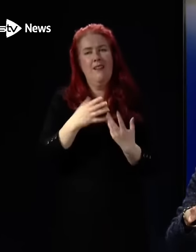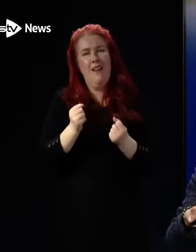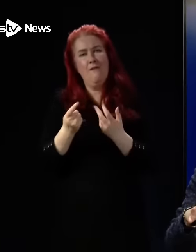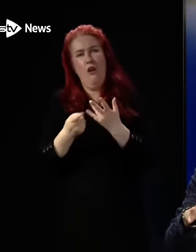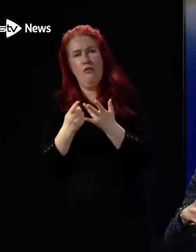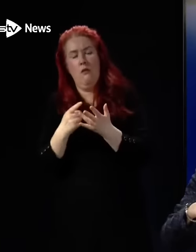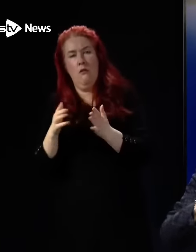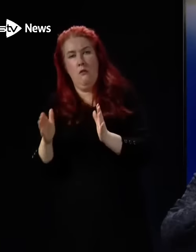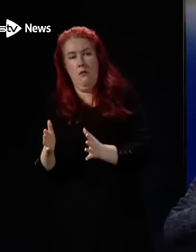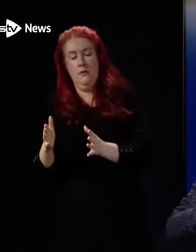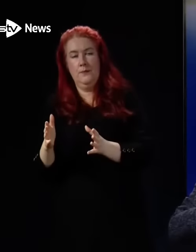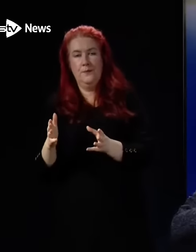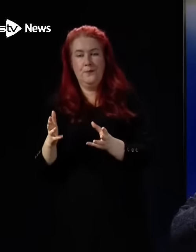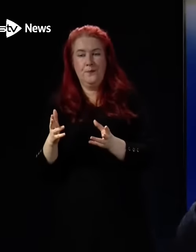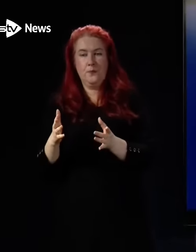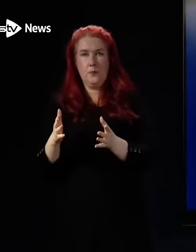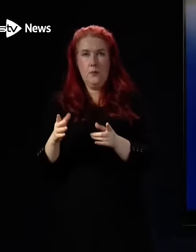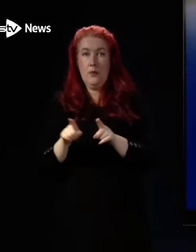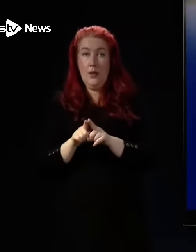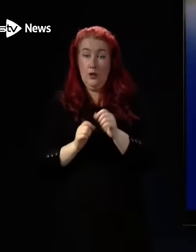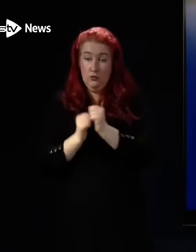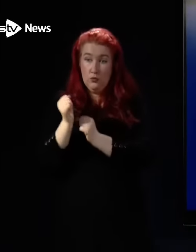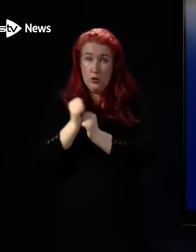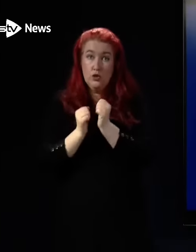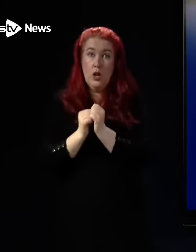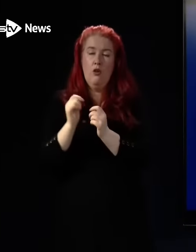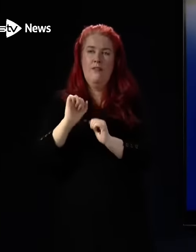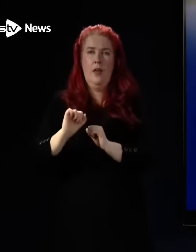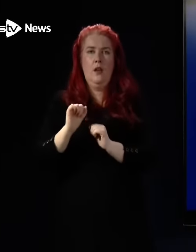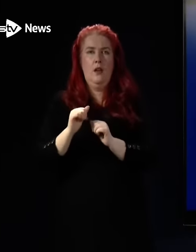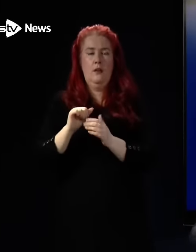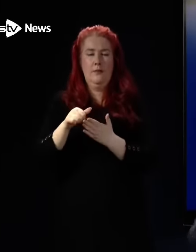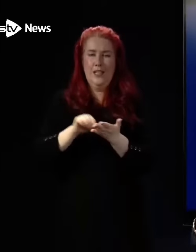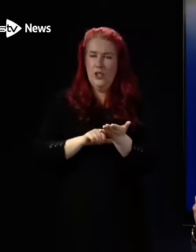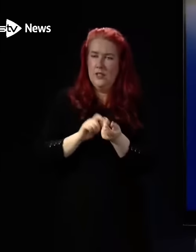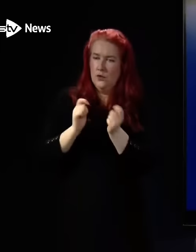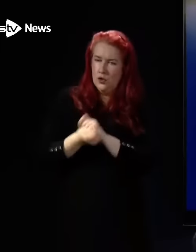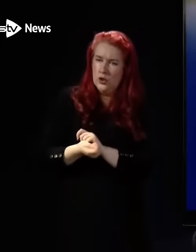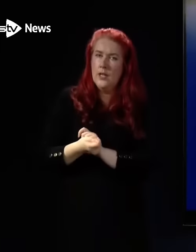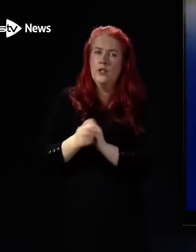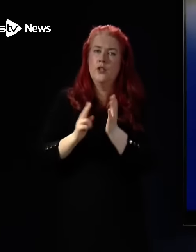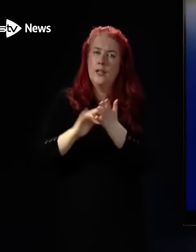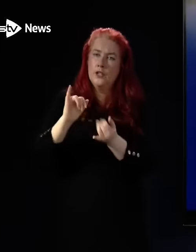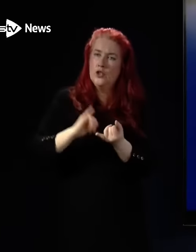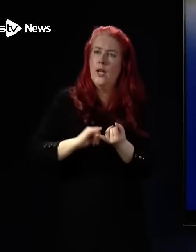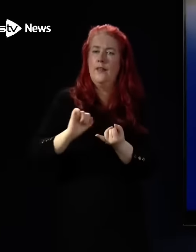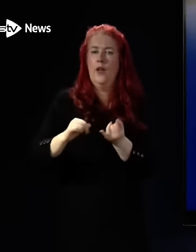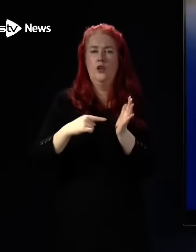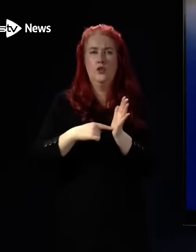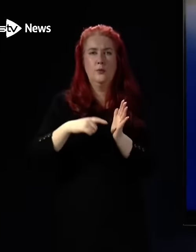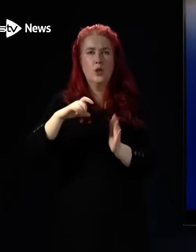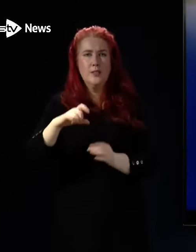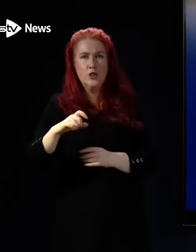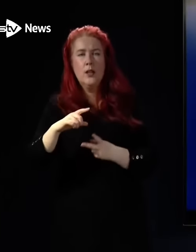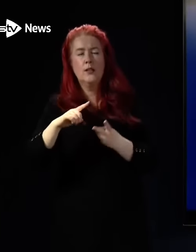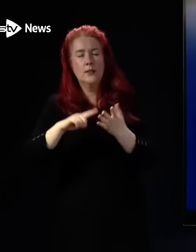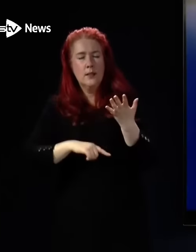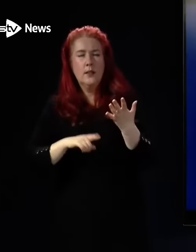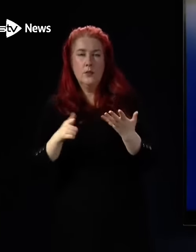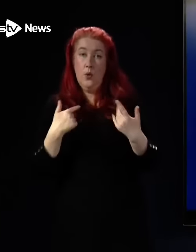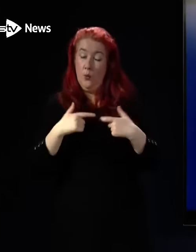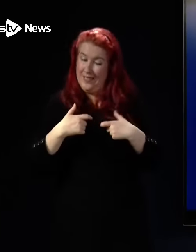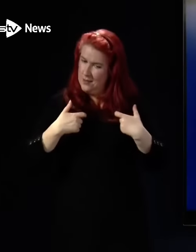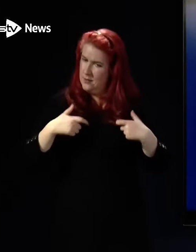of the structure of agenda for change in the NHS and the terms and conditions. So we remain